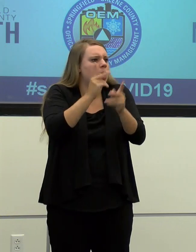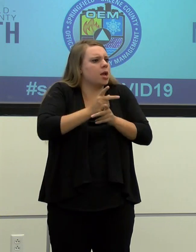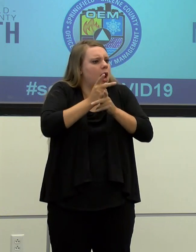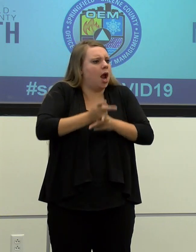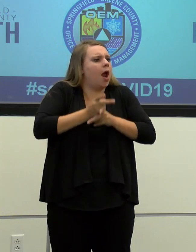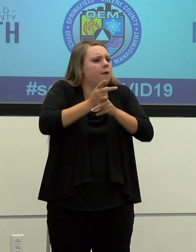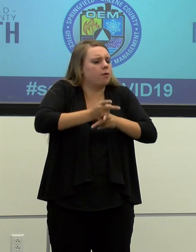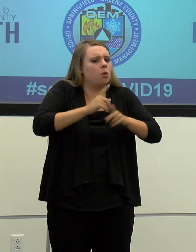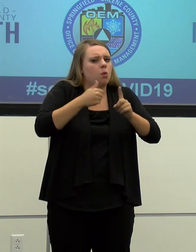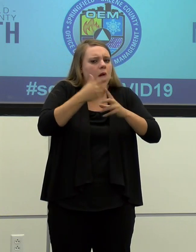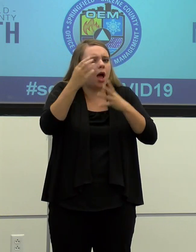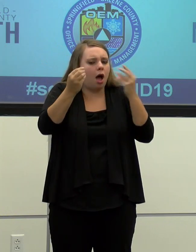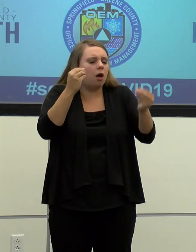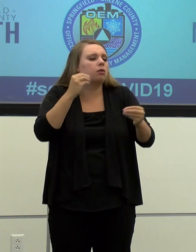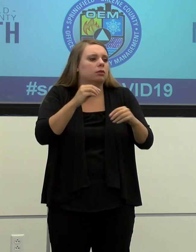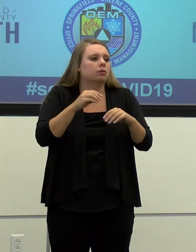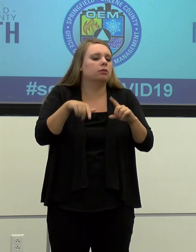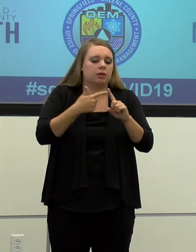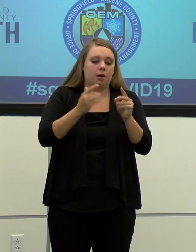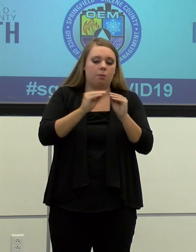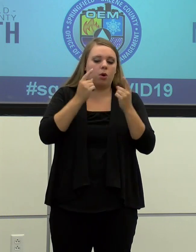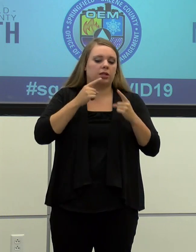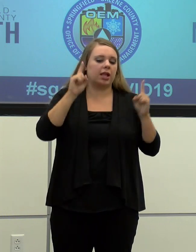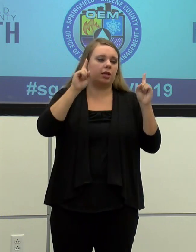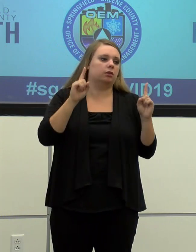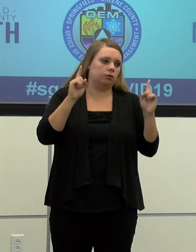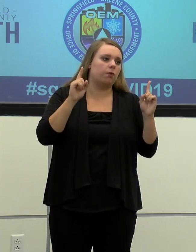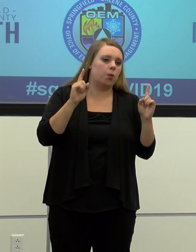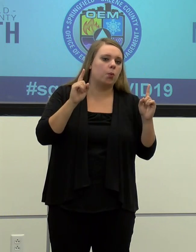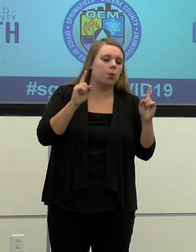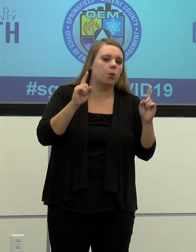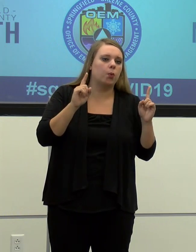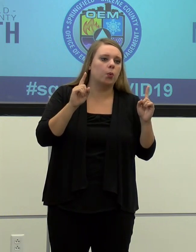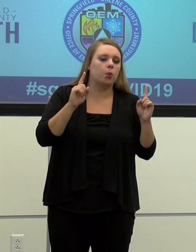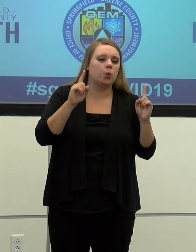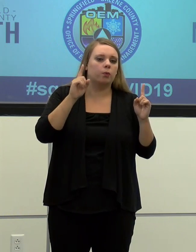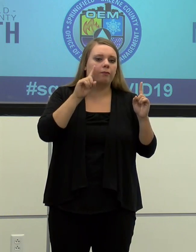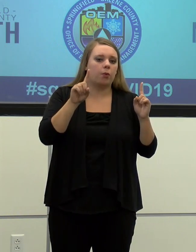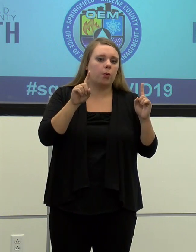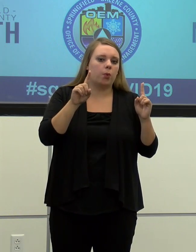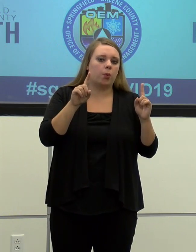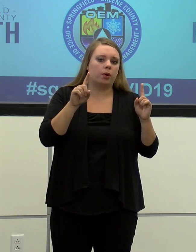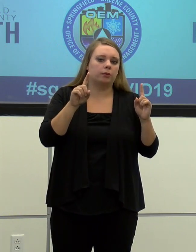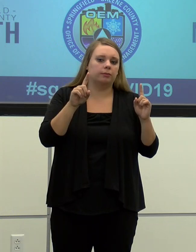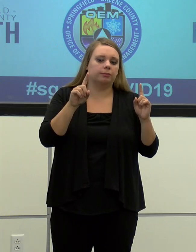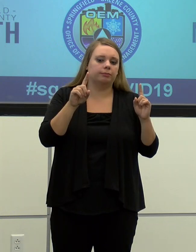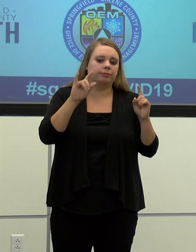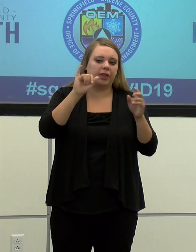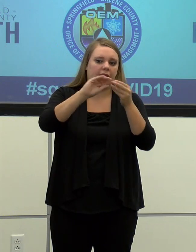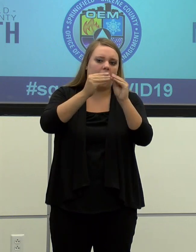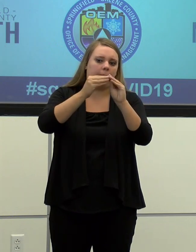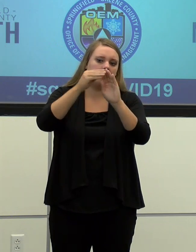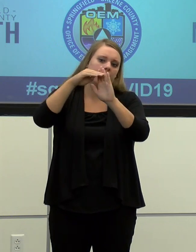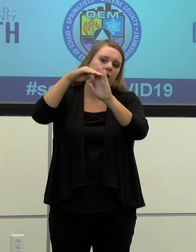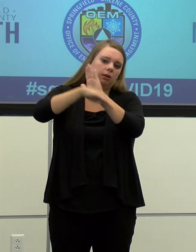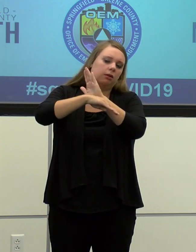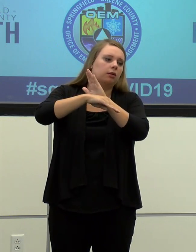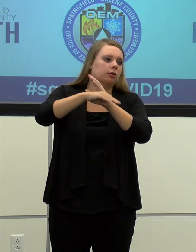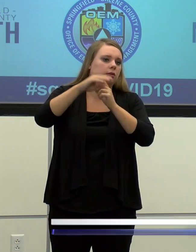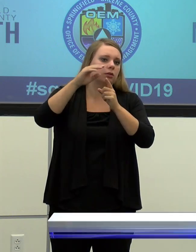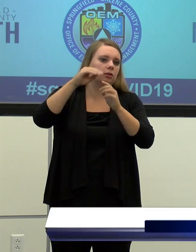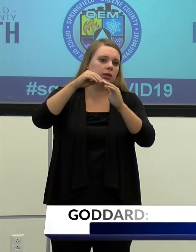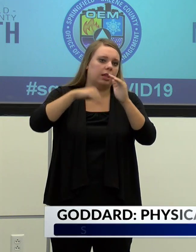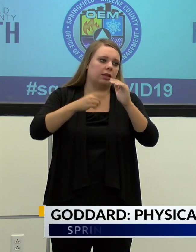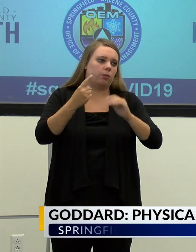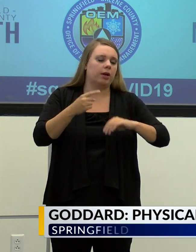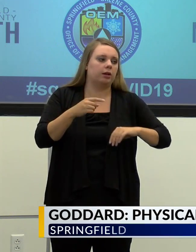prevention pieces, the more effective we're going to be at drawing, at really driving that are not valued down below one. That's